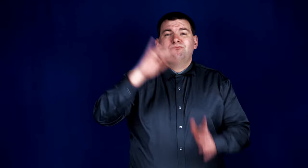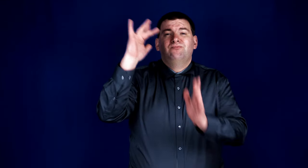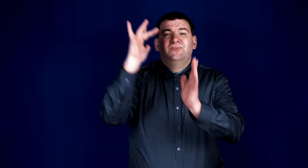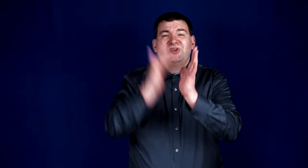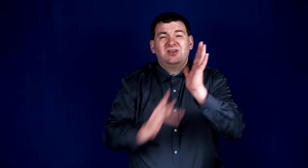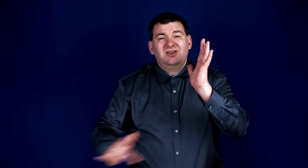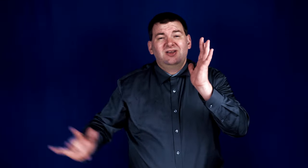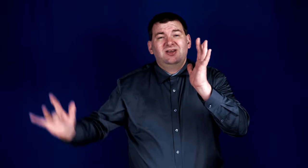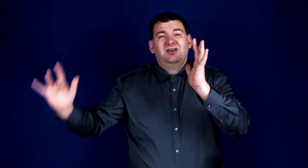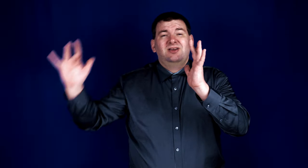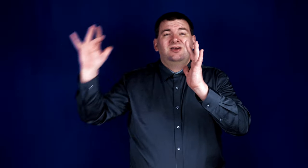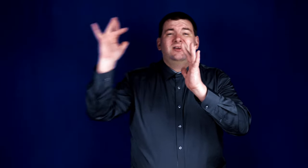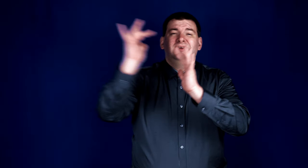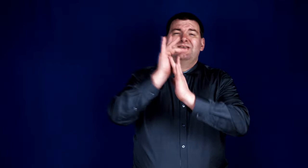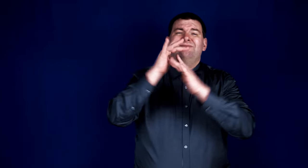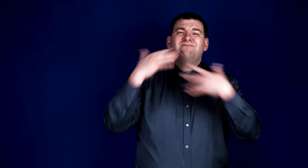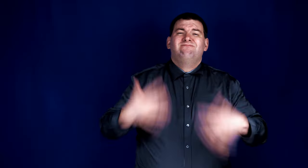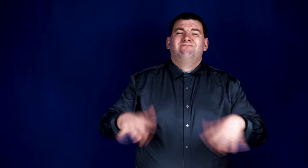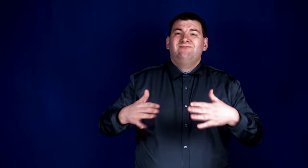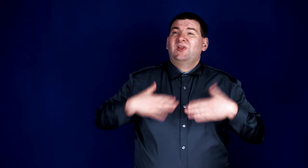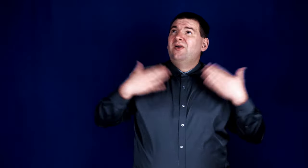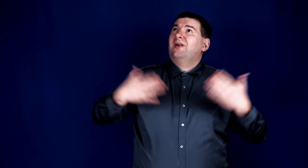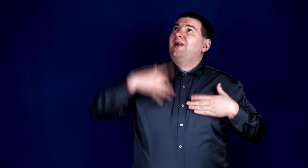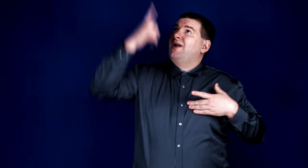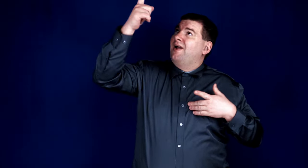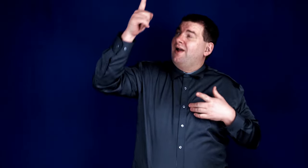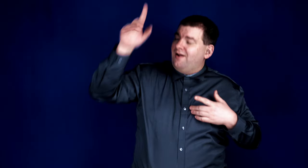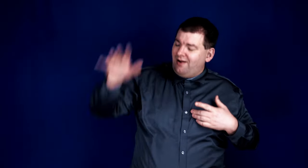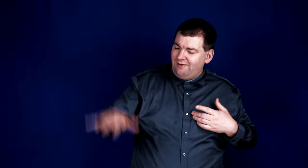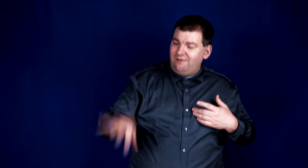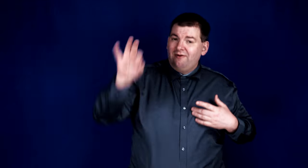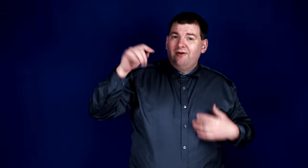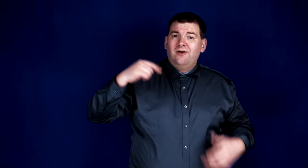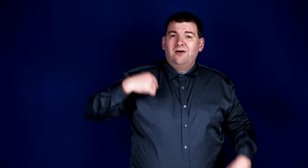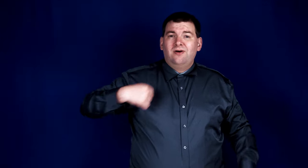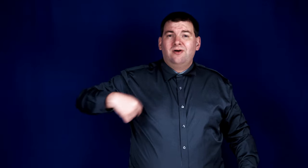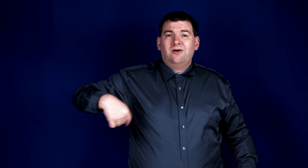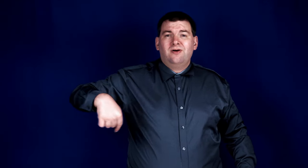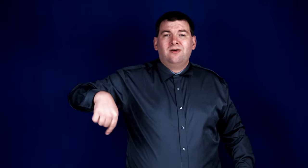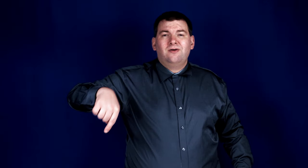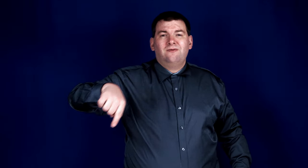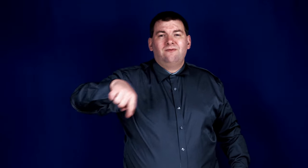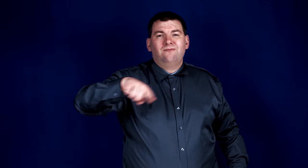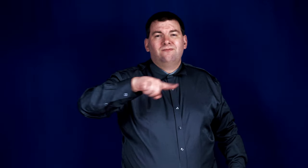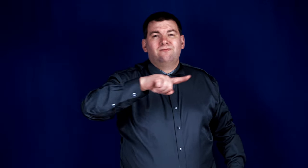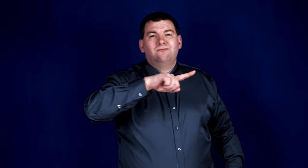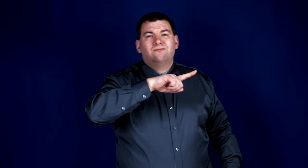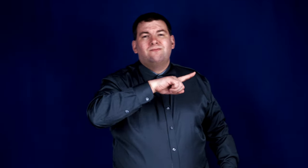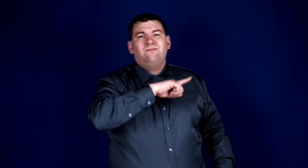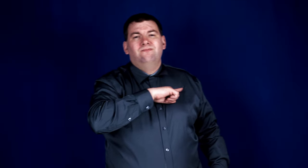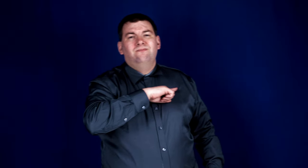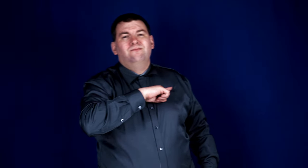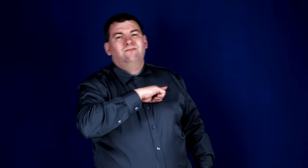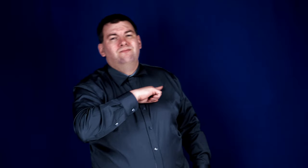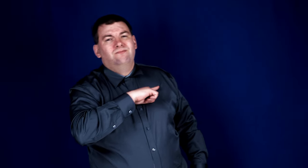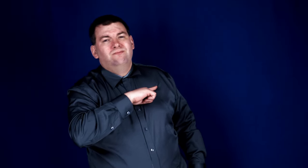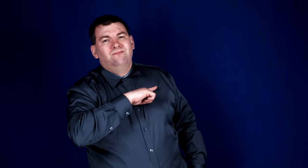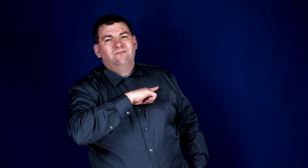Jesus, we're so glad you found us.